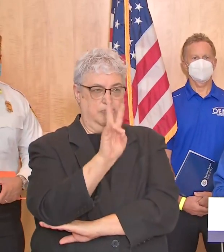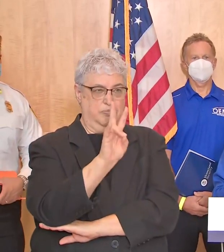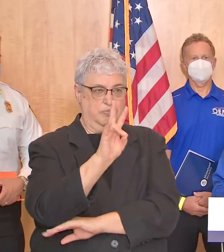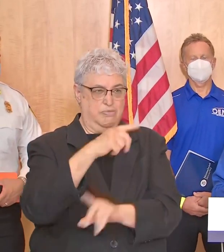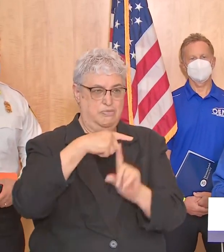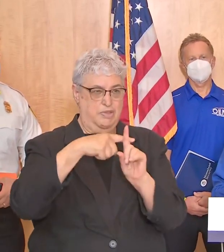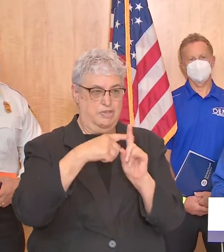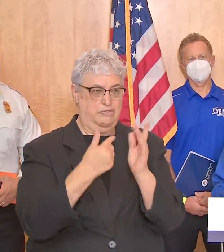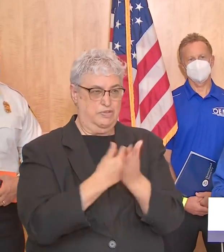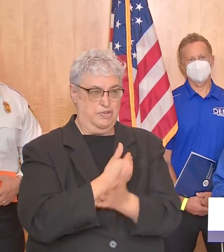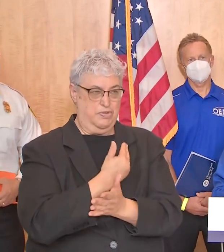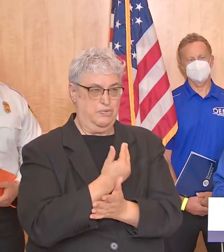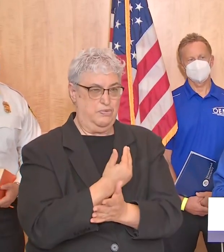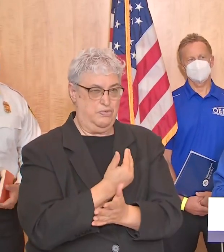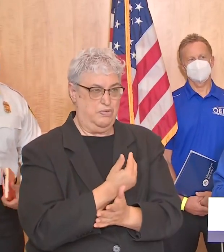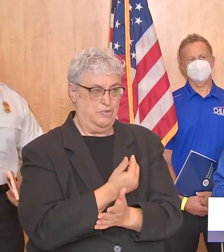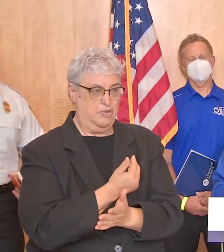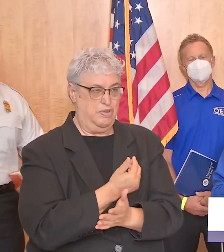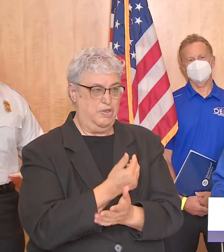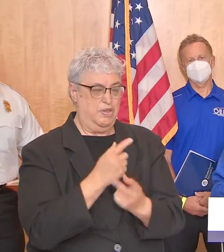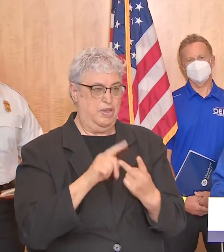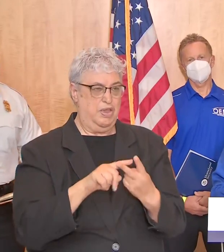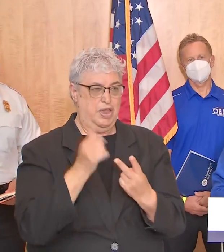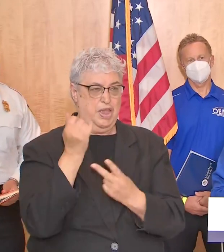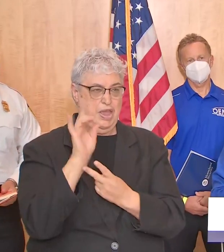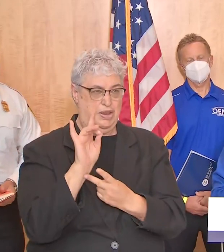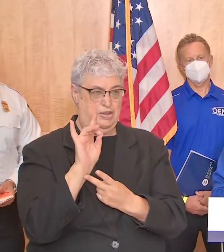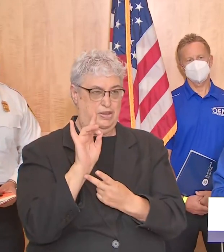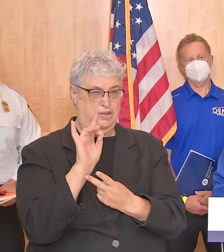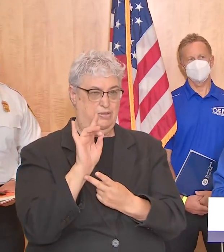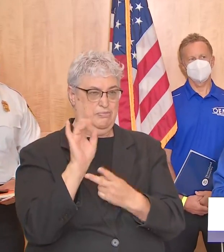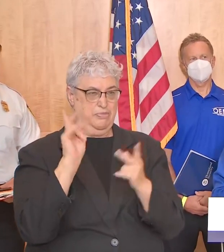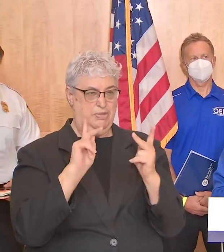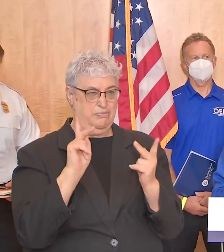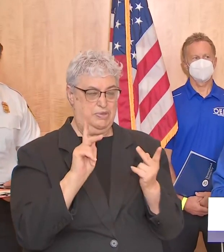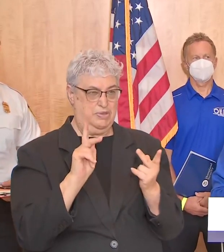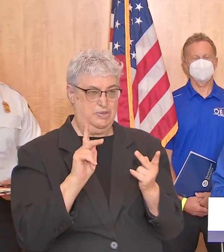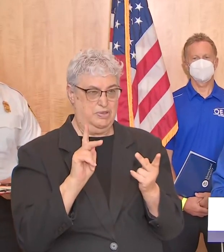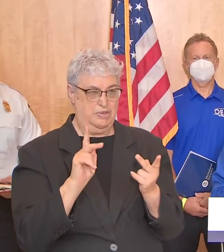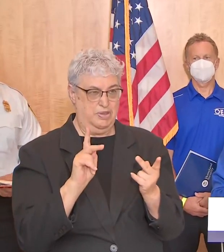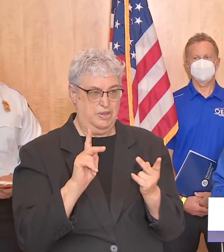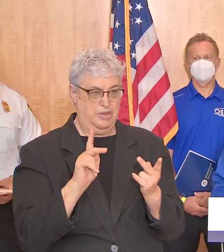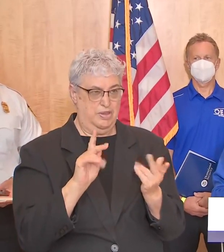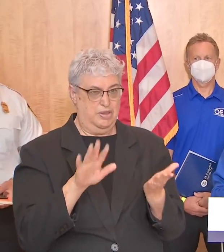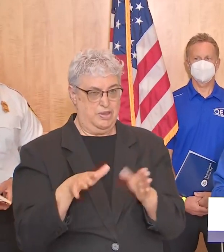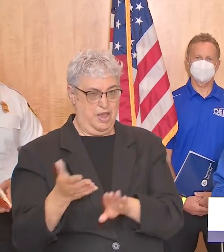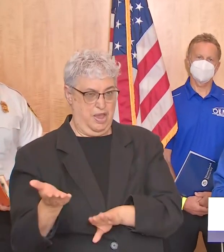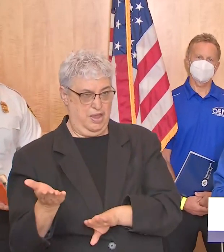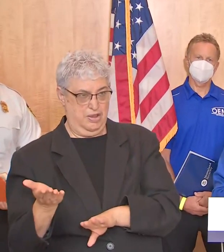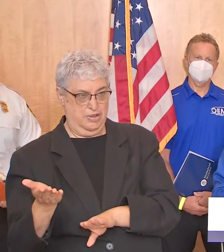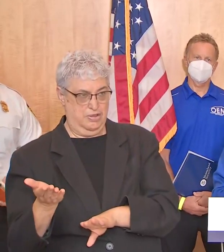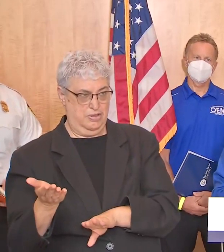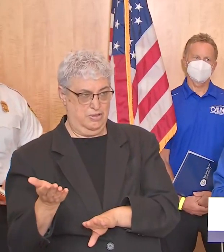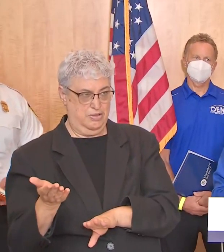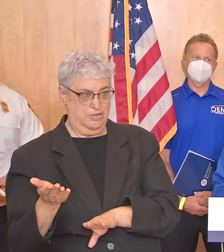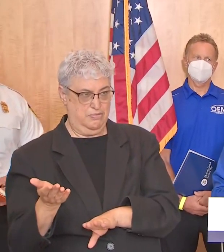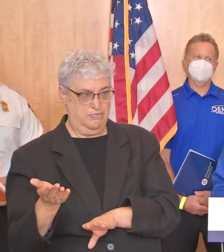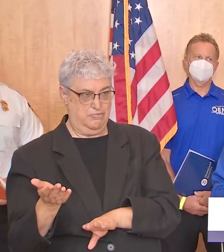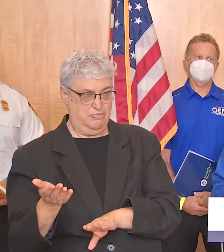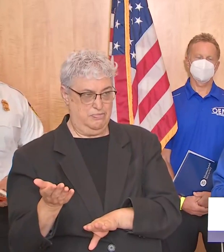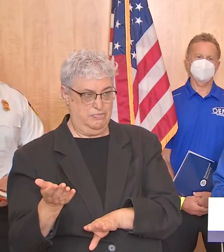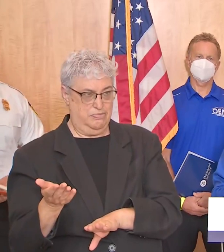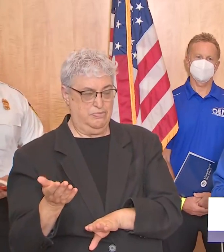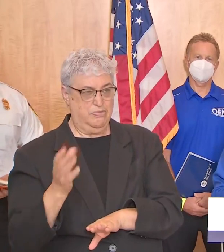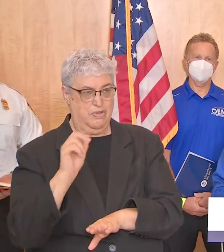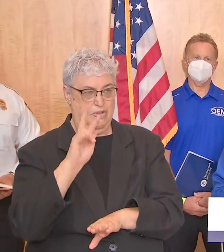positive new positive cases and 18 people who have died as